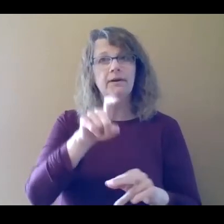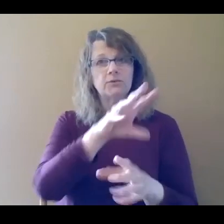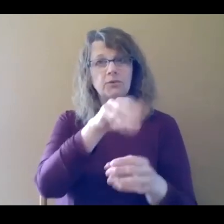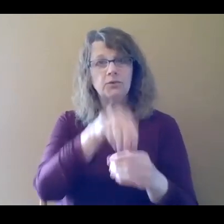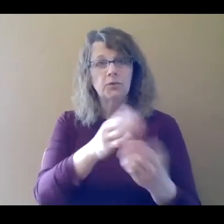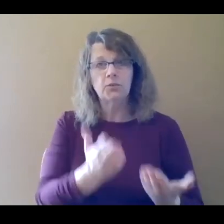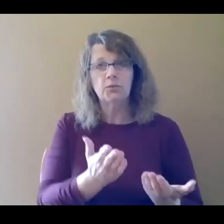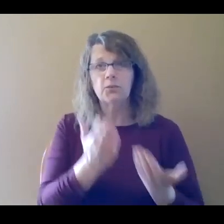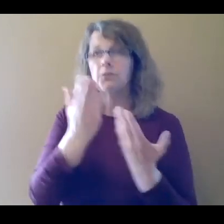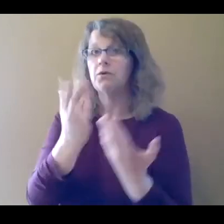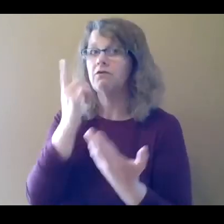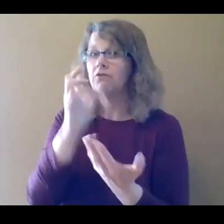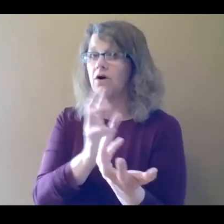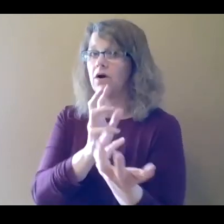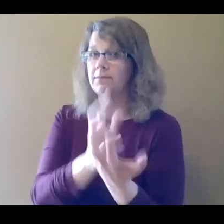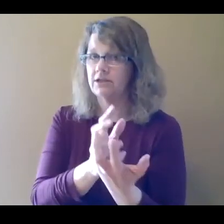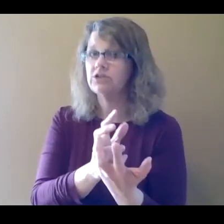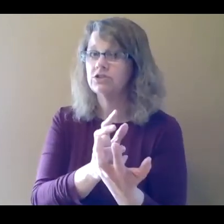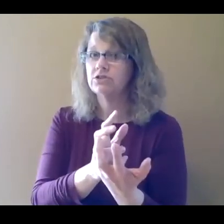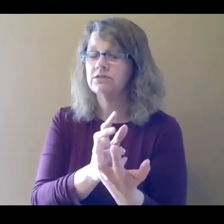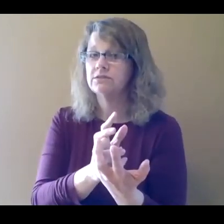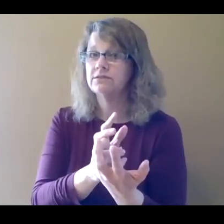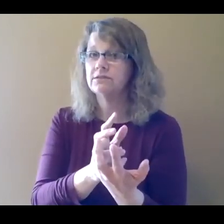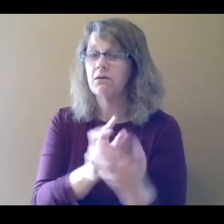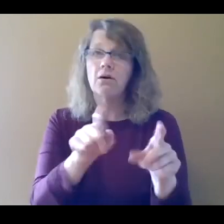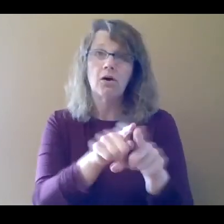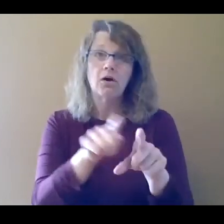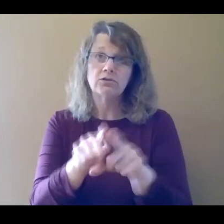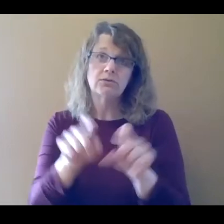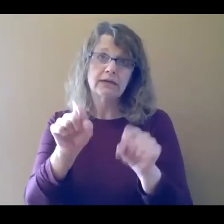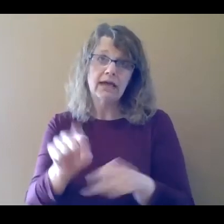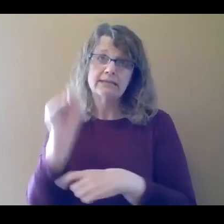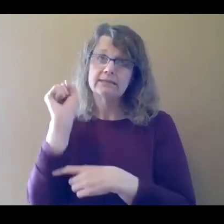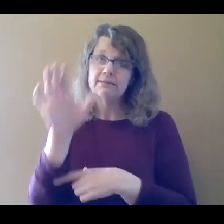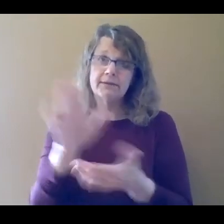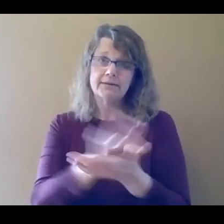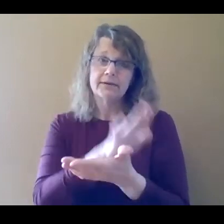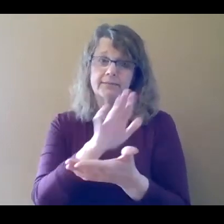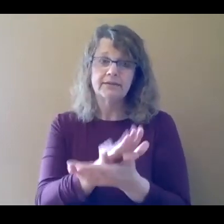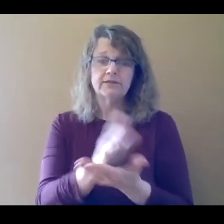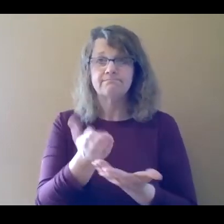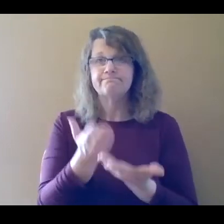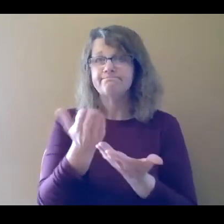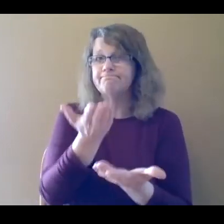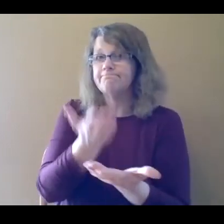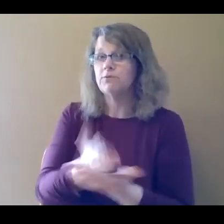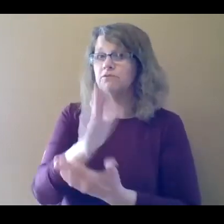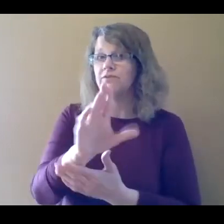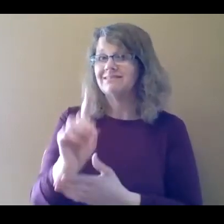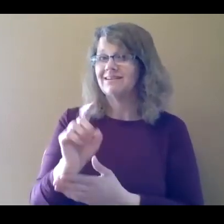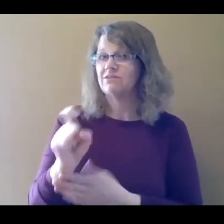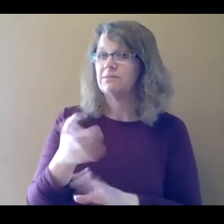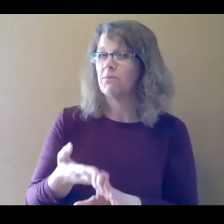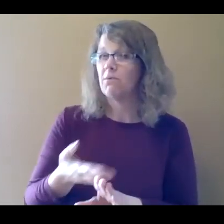for accommodations. You can also submit documentation that provides proof of diagnosis and prior